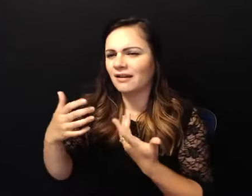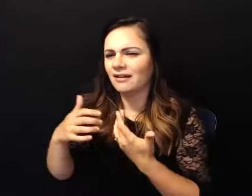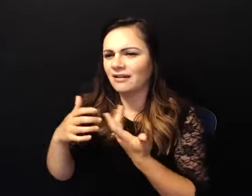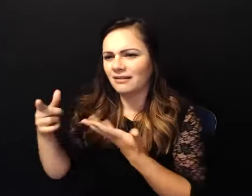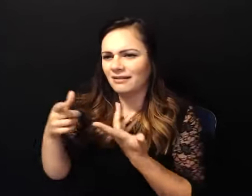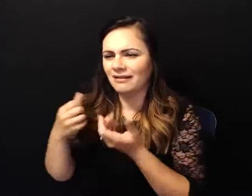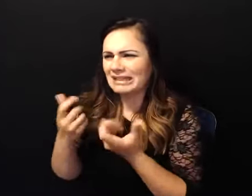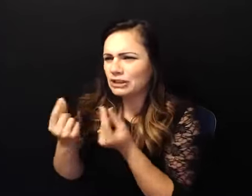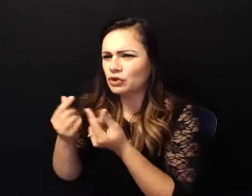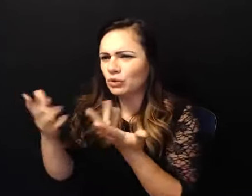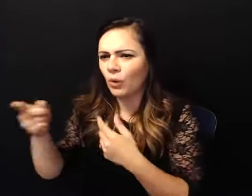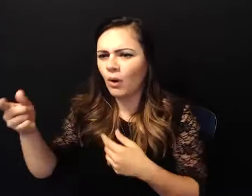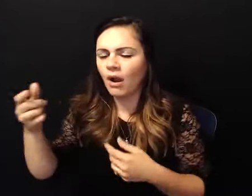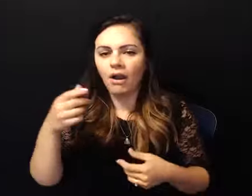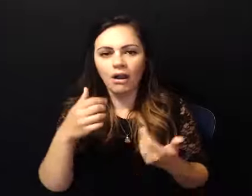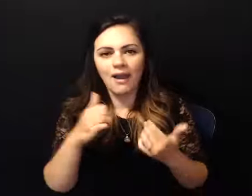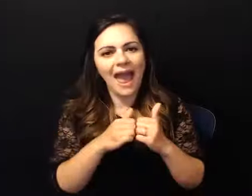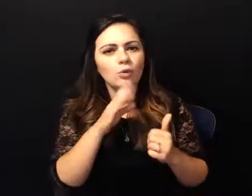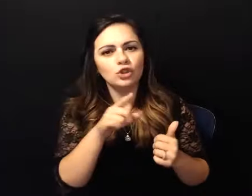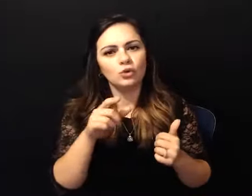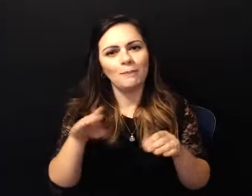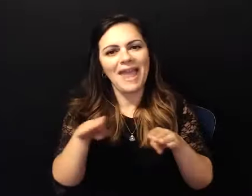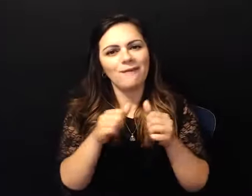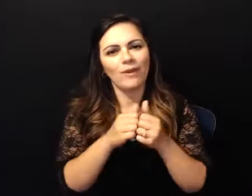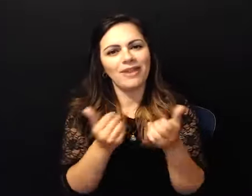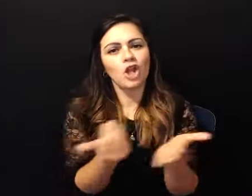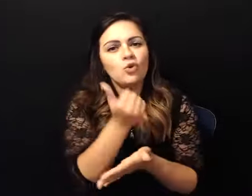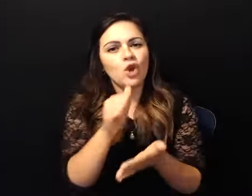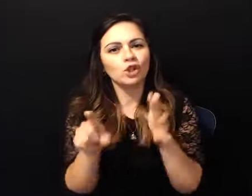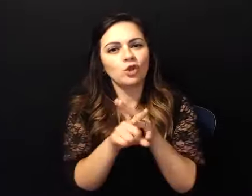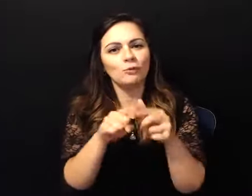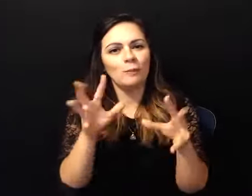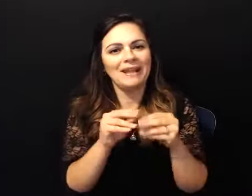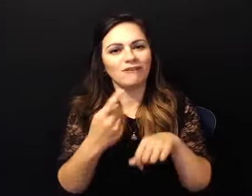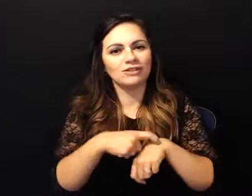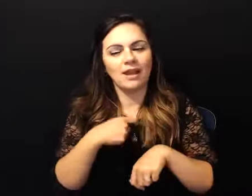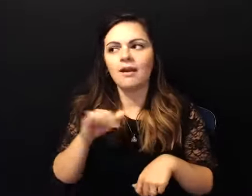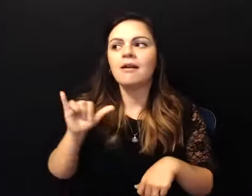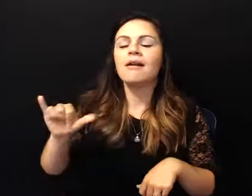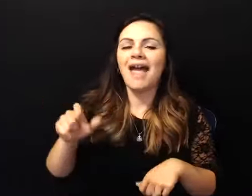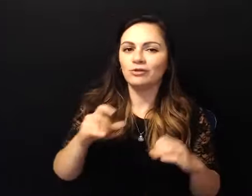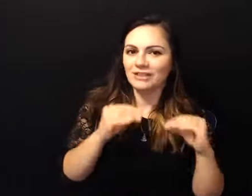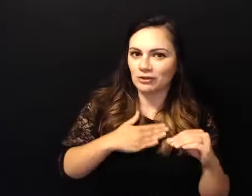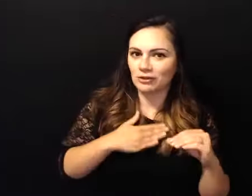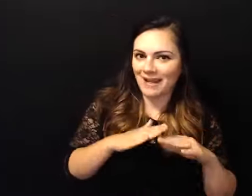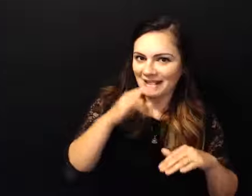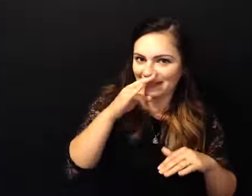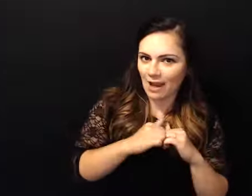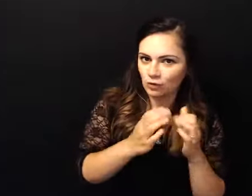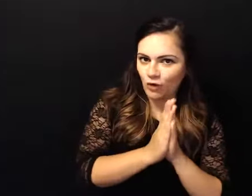new girls i can teach it to my kids too um and then i have my son my daughter nicole and uh she is a firecracker